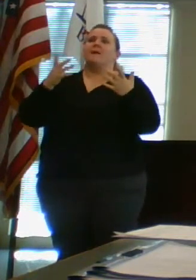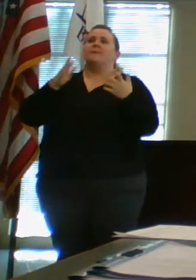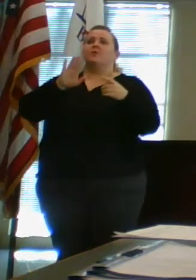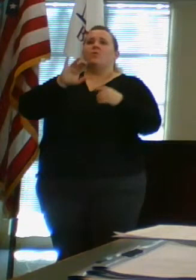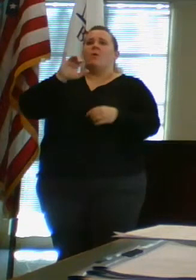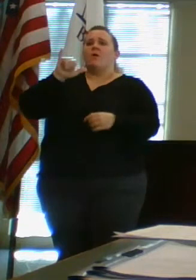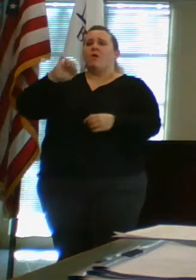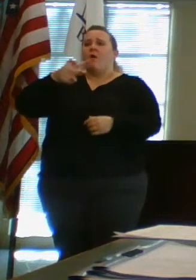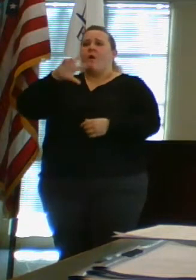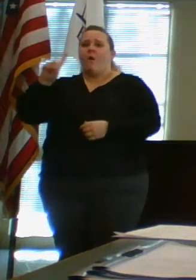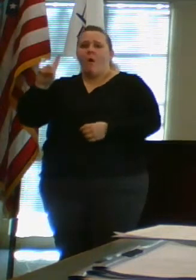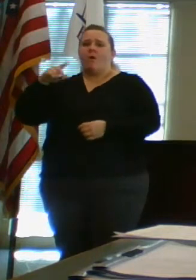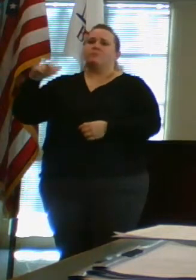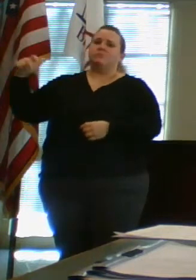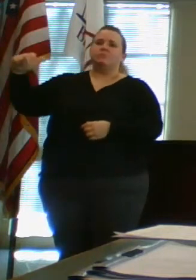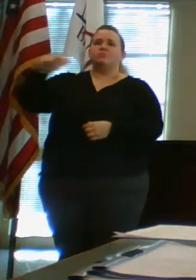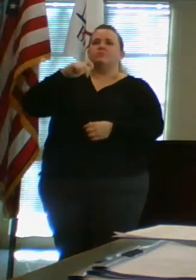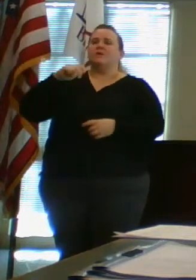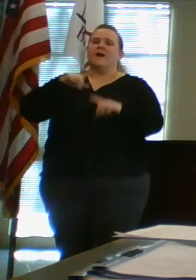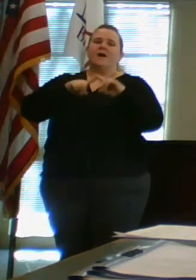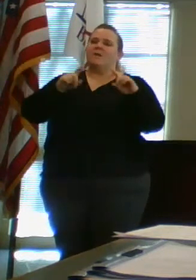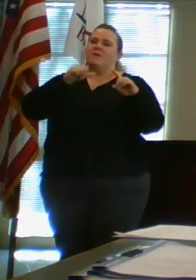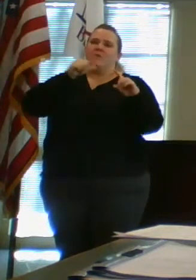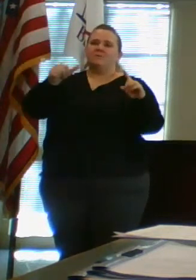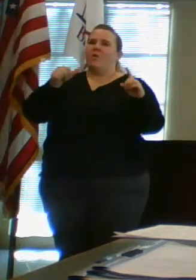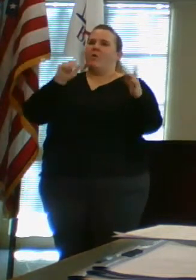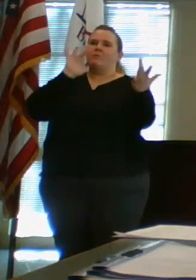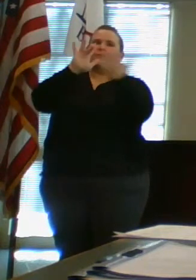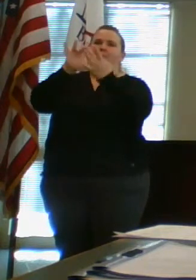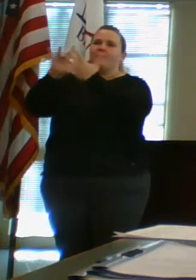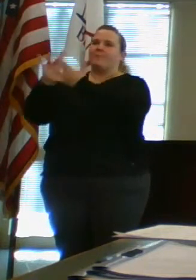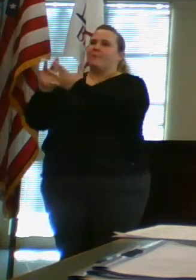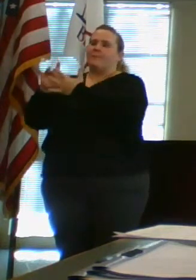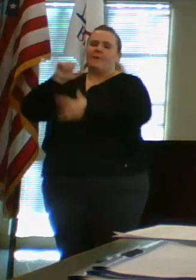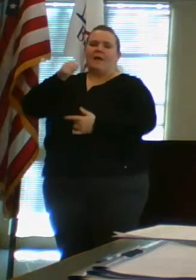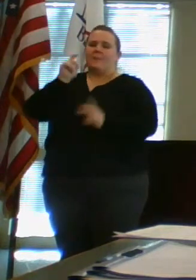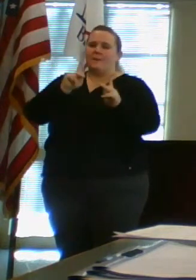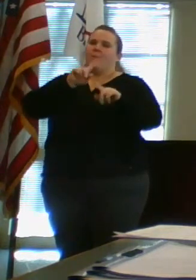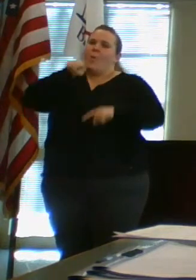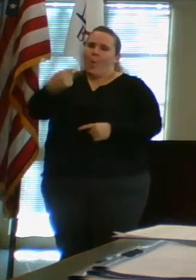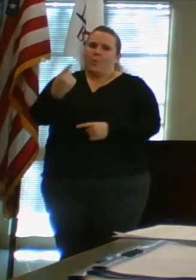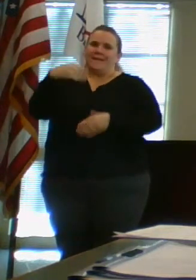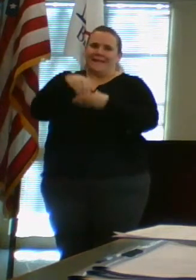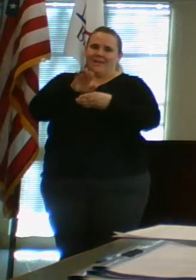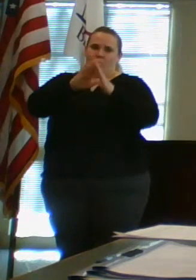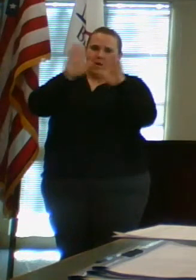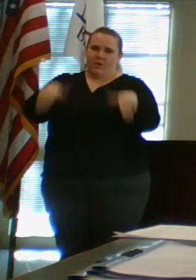around your yard, but please do not contact with people other than your household.